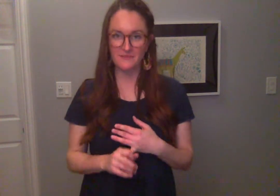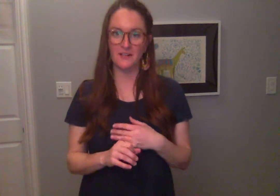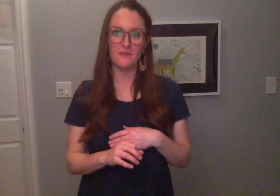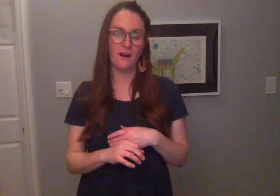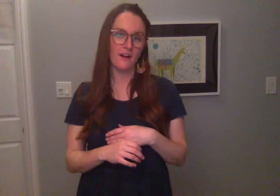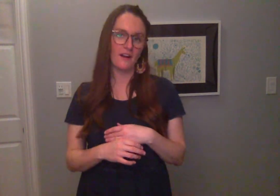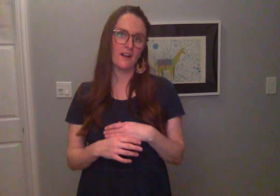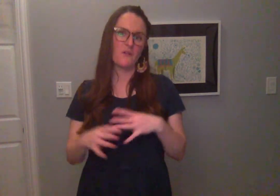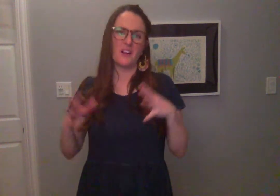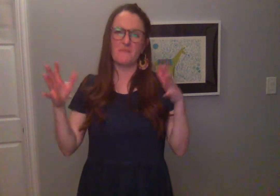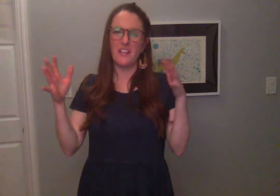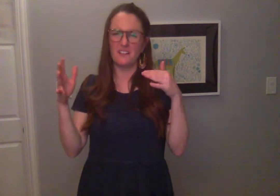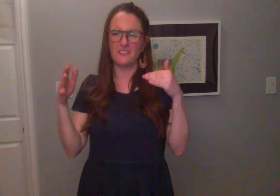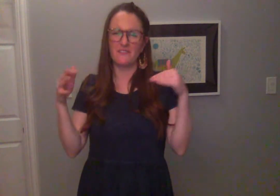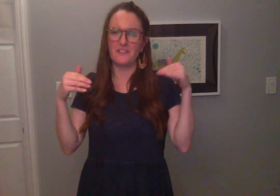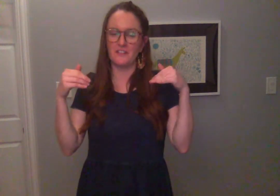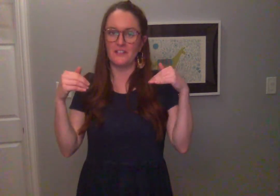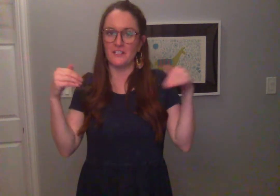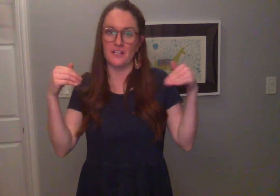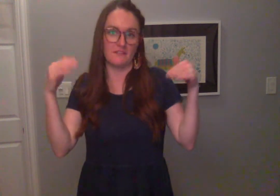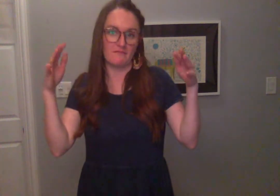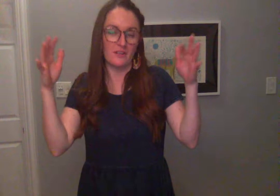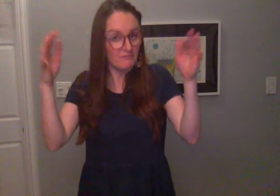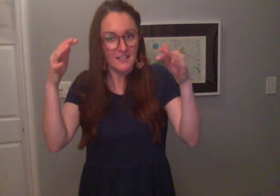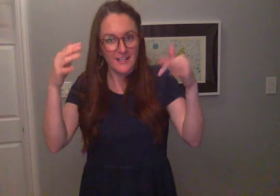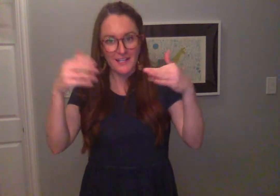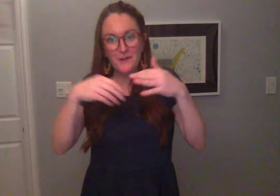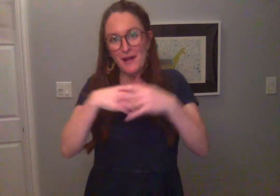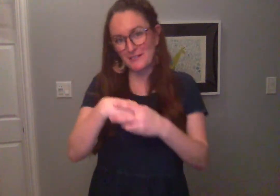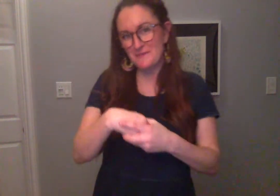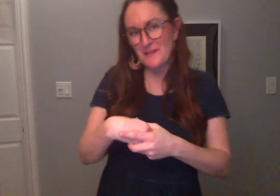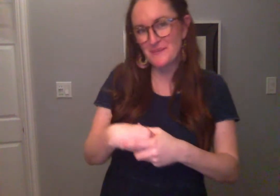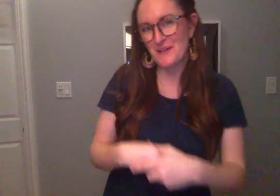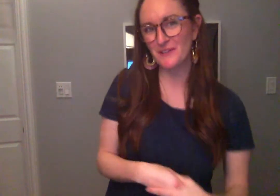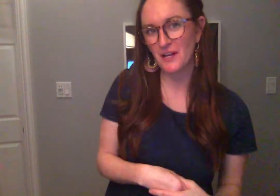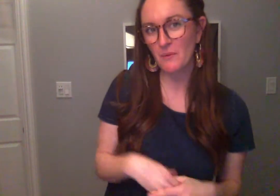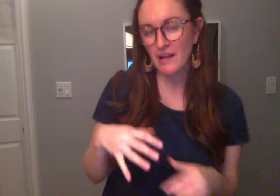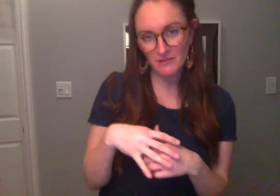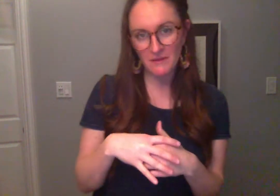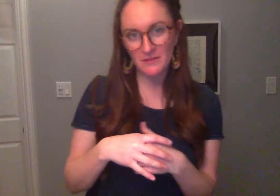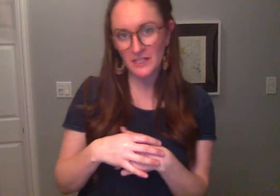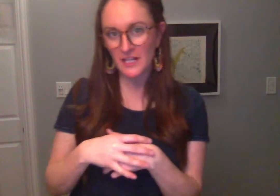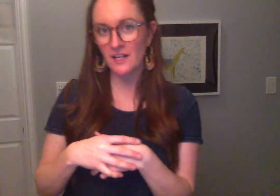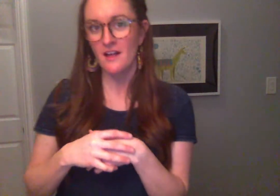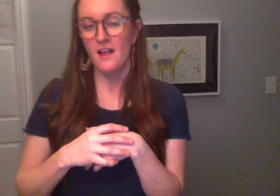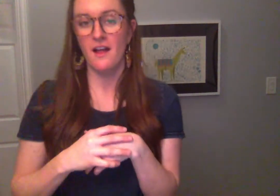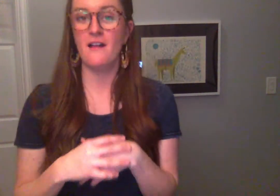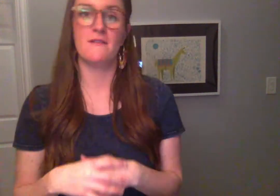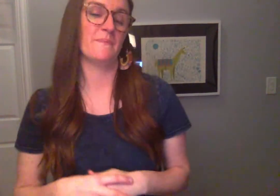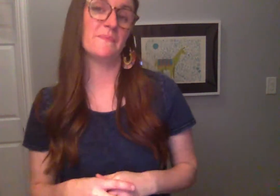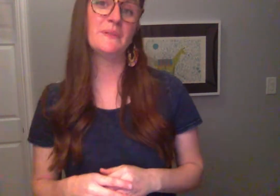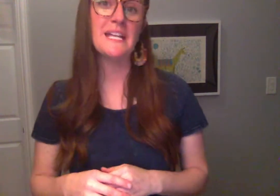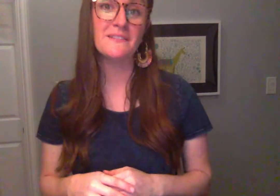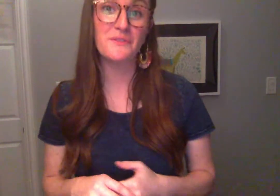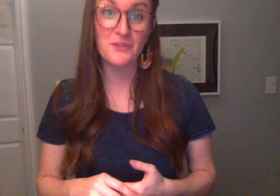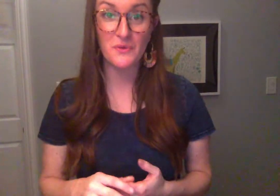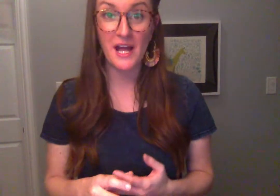where you are or make yourself a little in a quieter space where you're away from everybody, please do that.